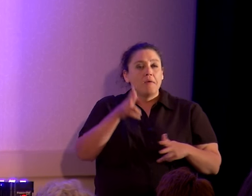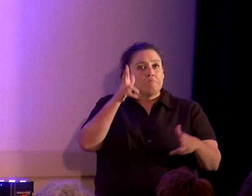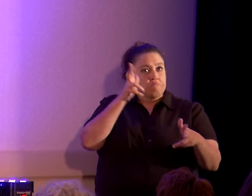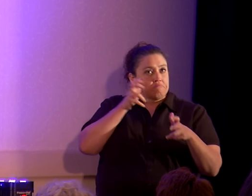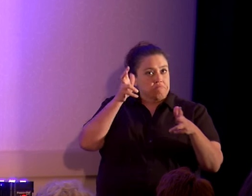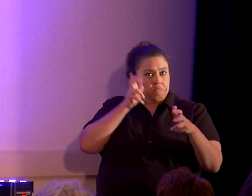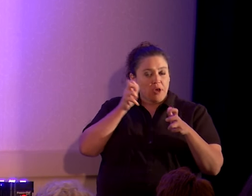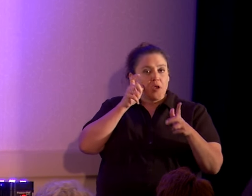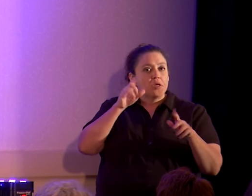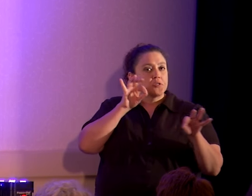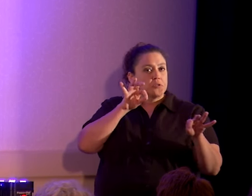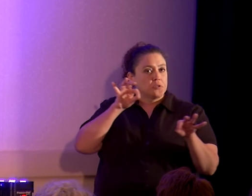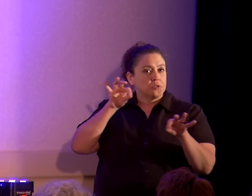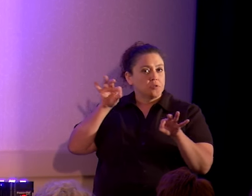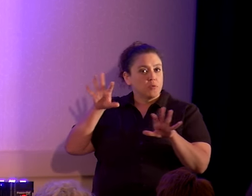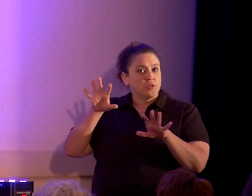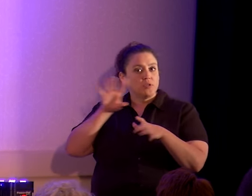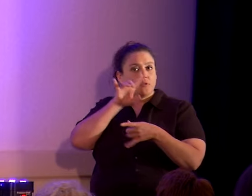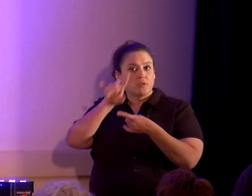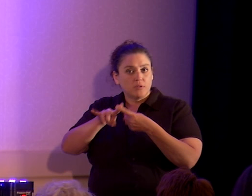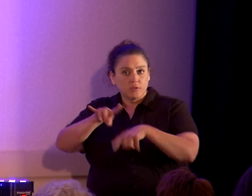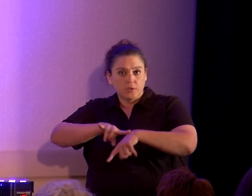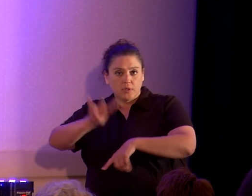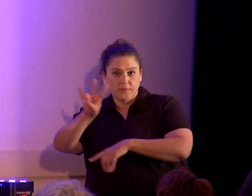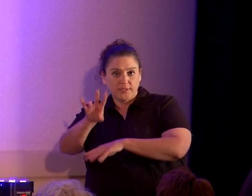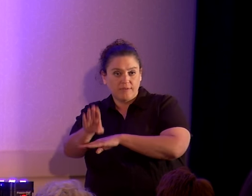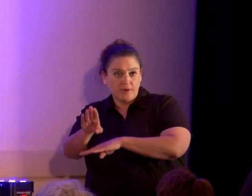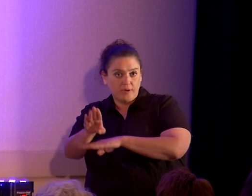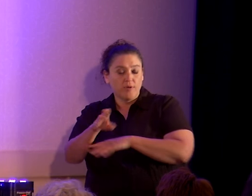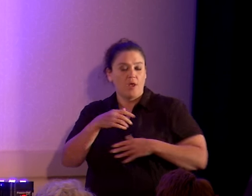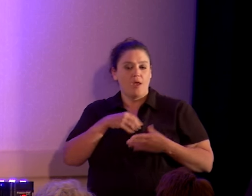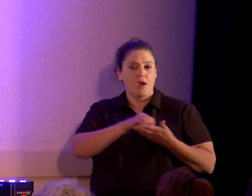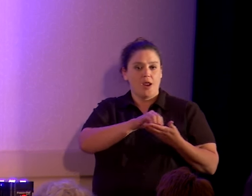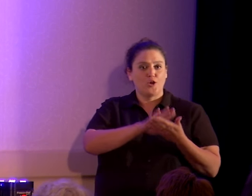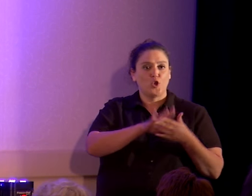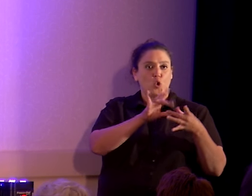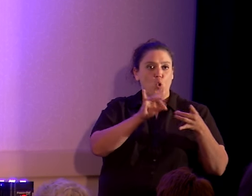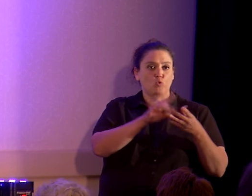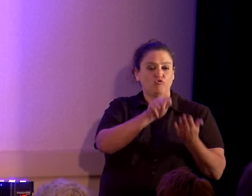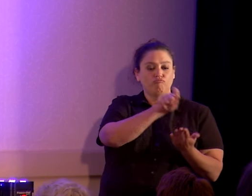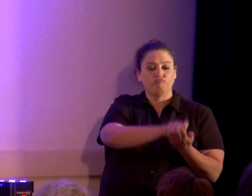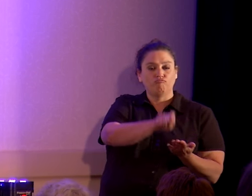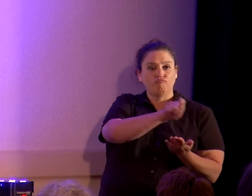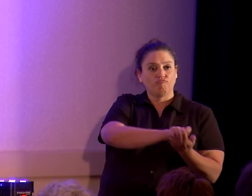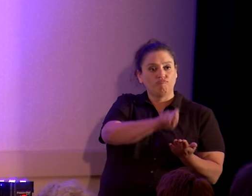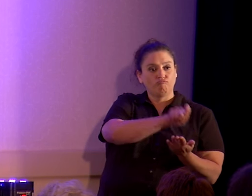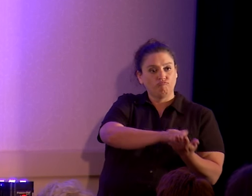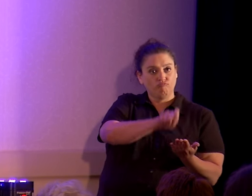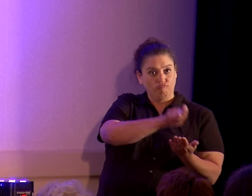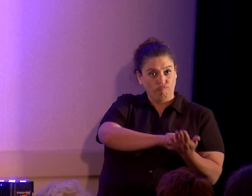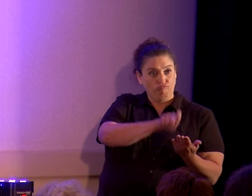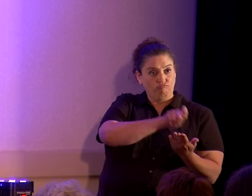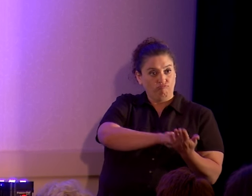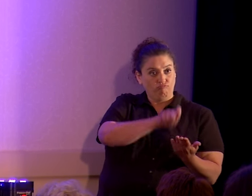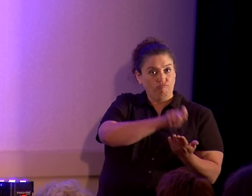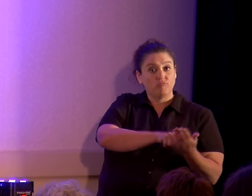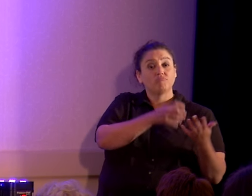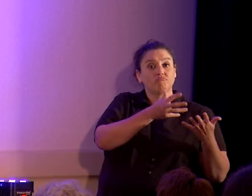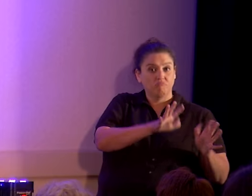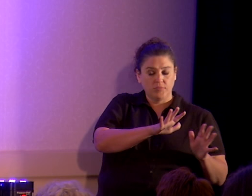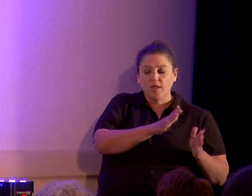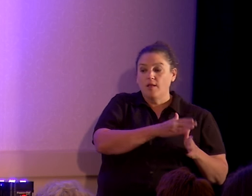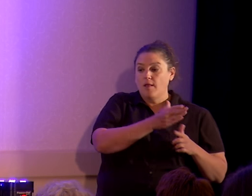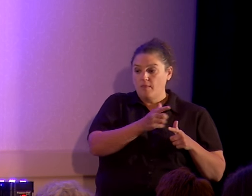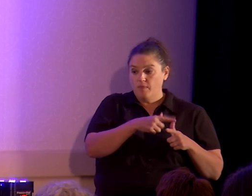straight through until 7 p.m. And I took notes. And then at 7 p.m. I would get up and I would debate